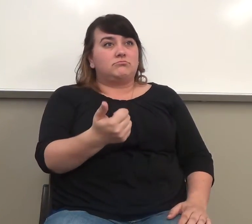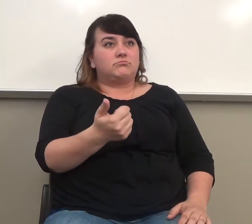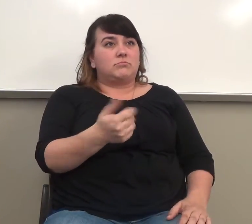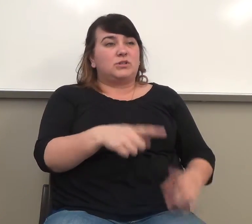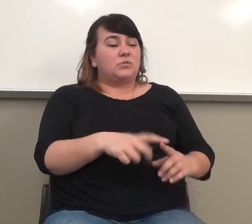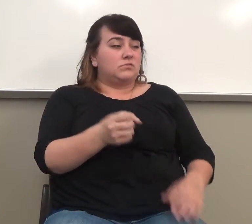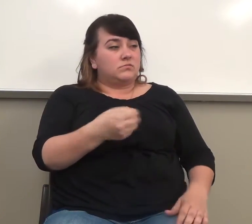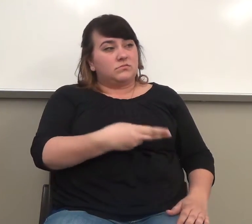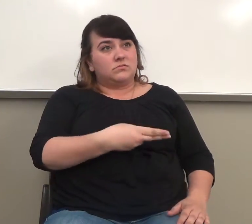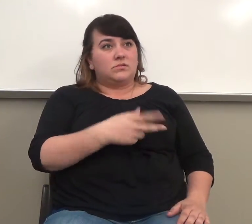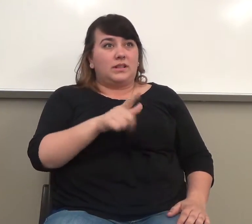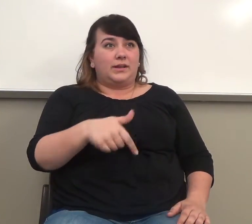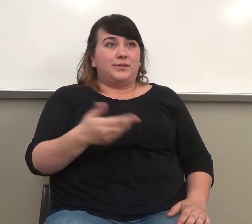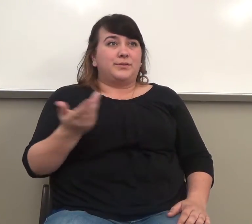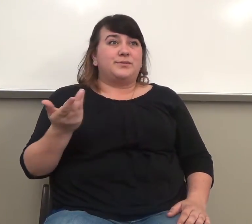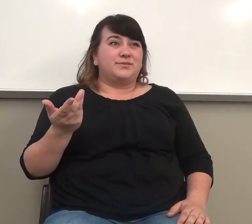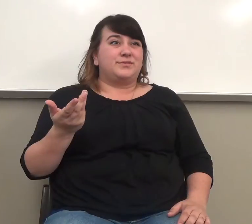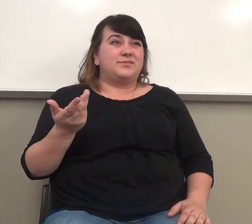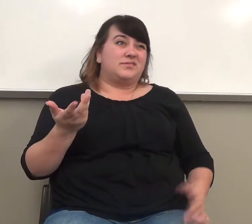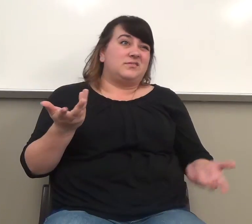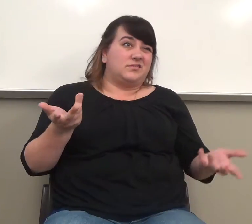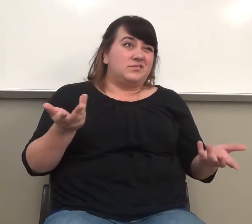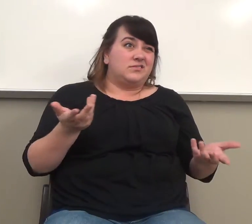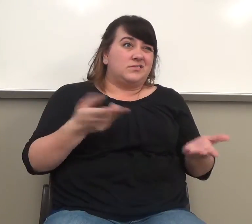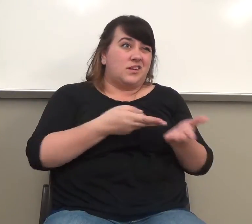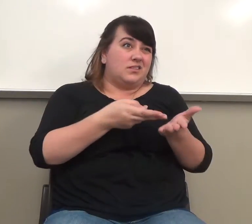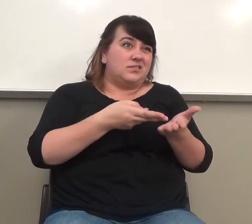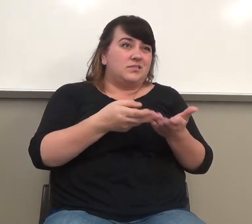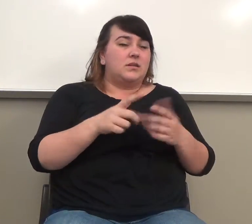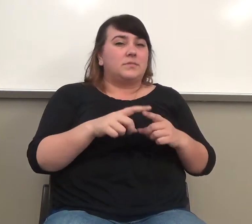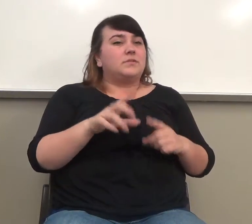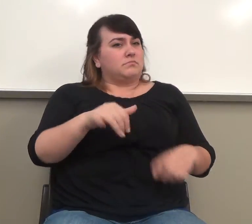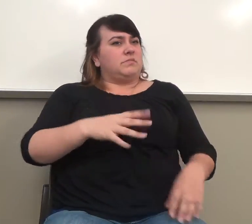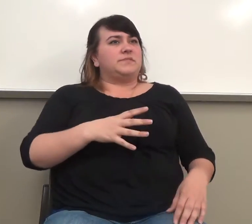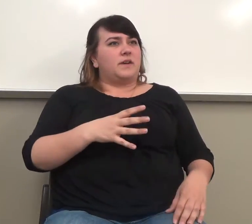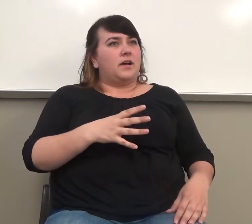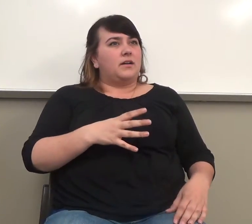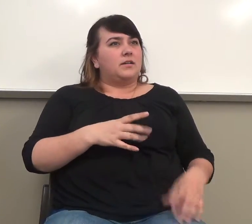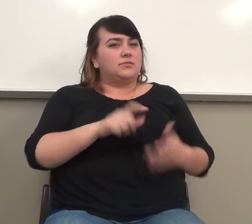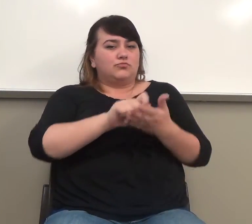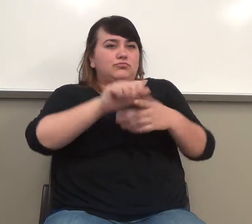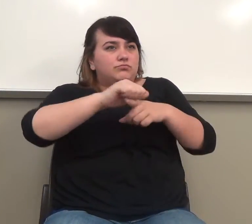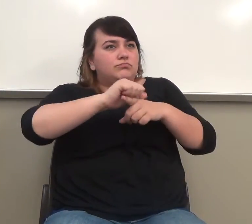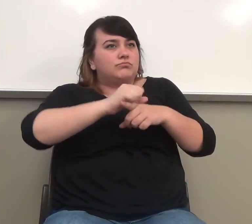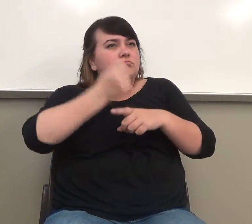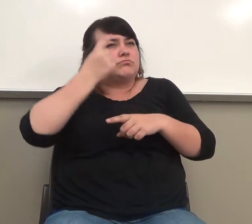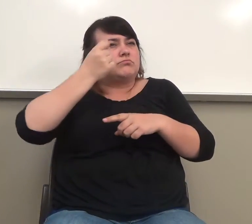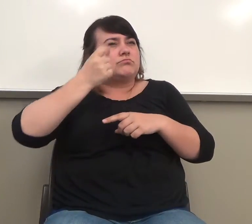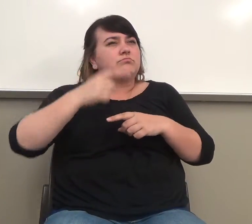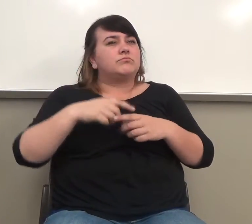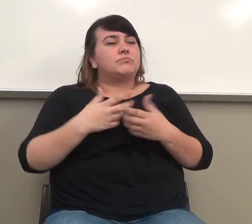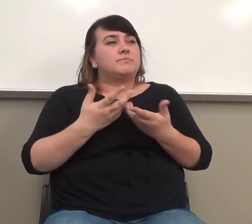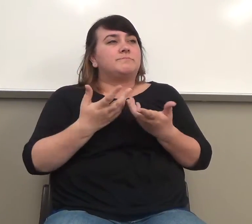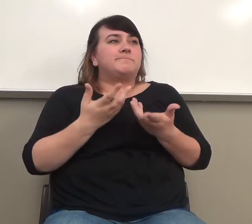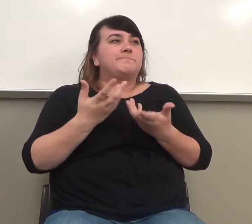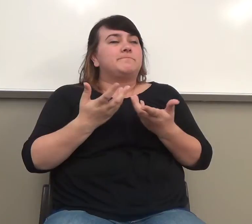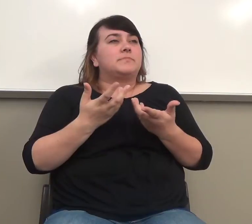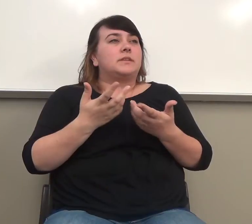them away at one point. Okay. That's fine. mean, it's writing practice, it's, in the long